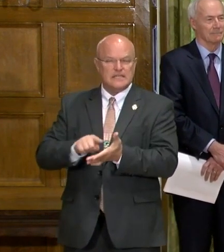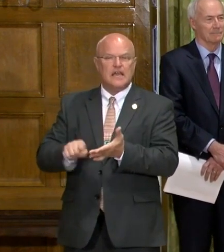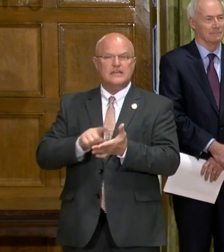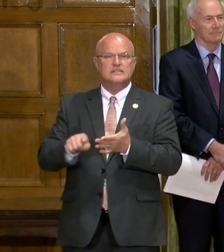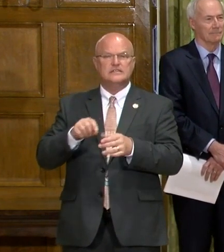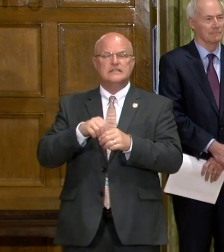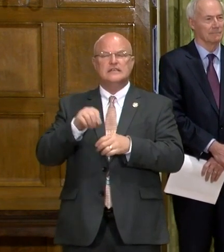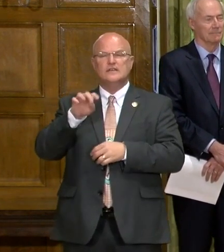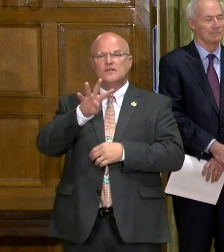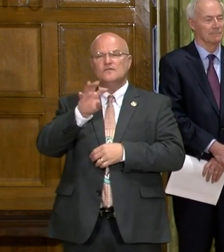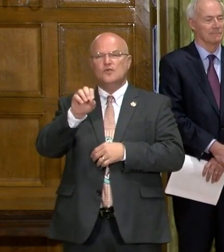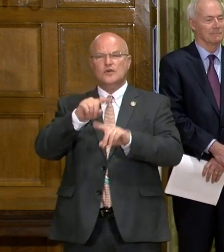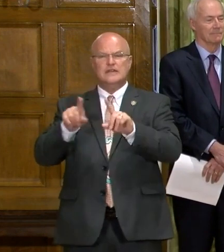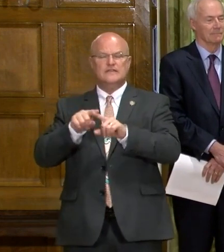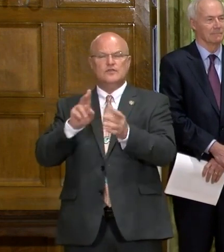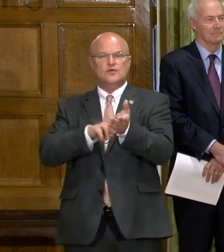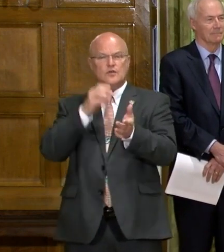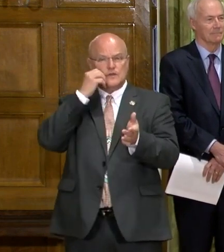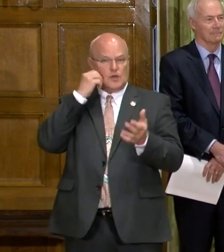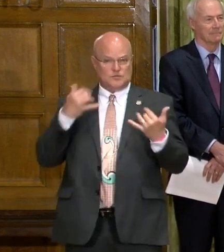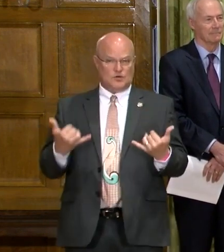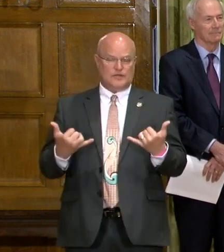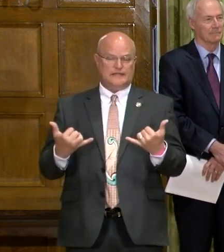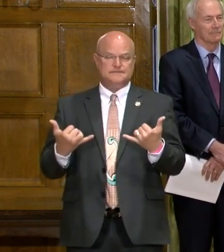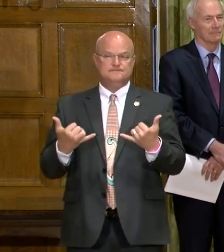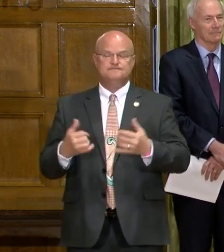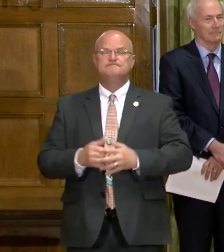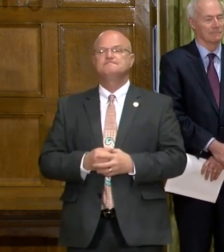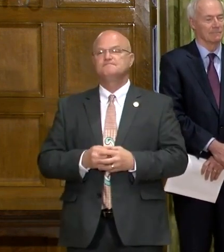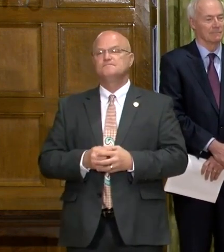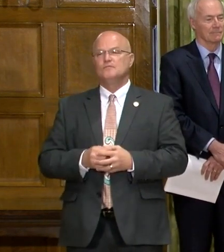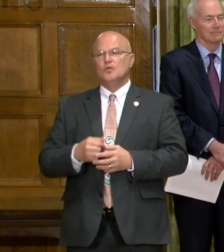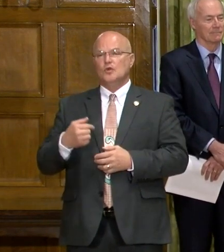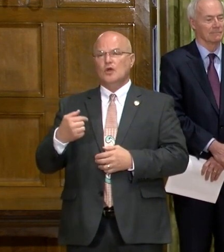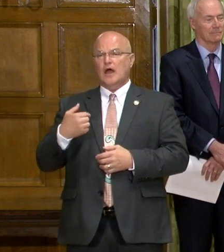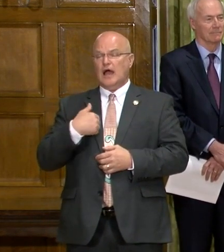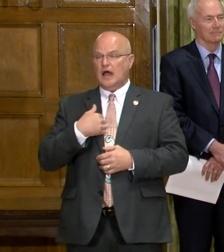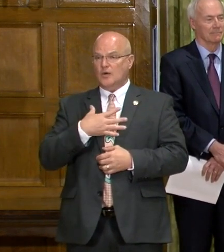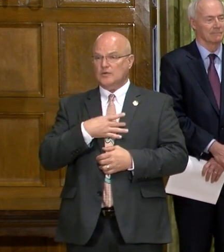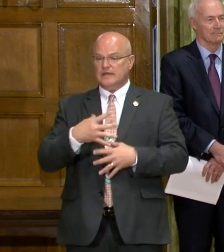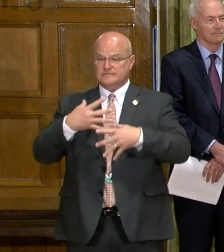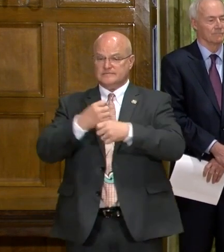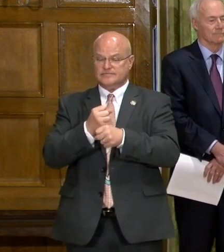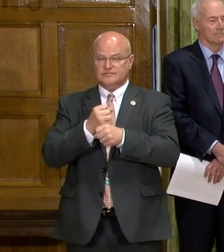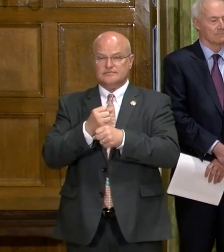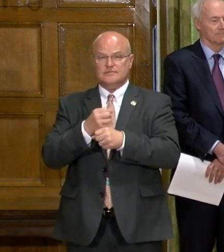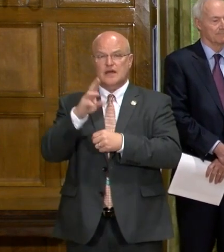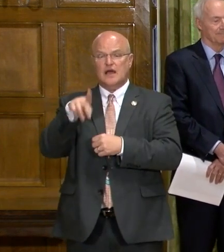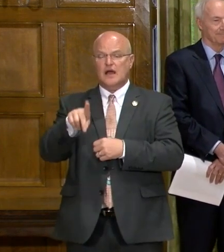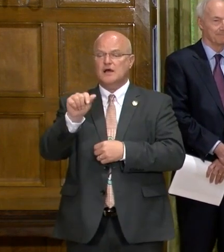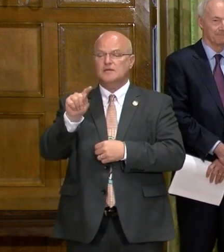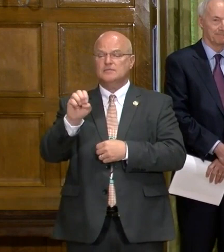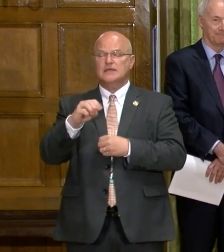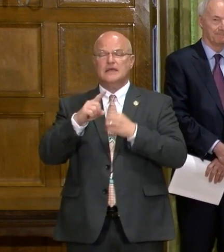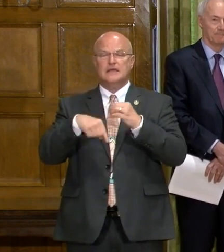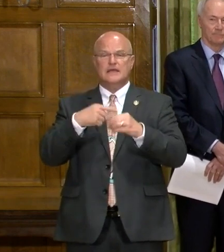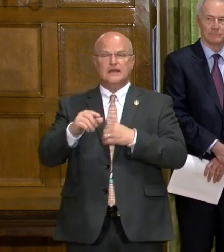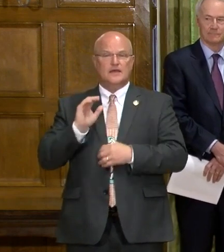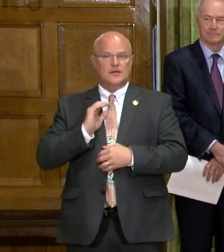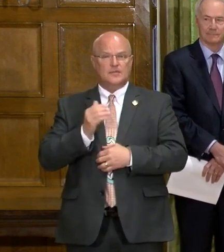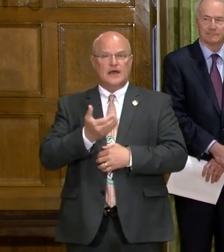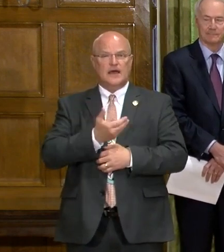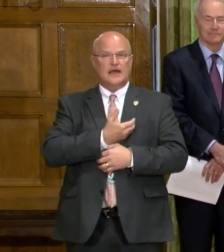in 40 nursing homes currently. We, I would like to give a brief update also on our,